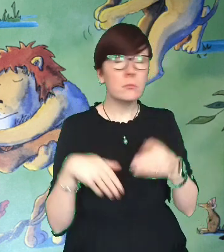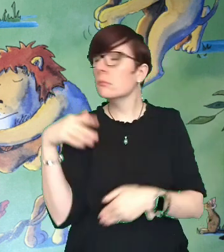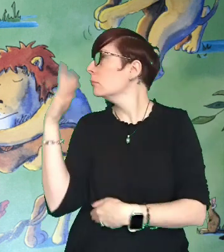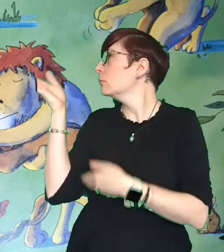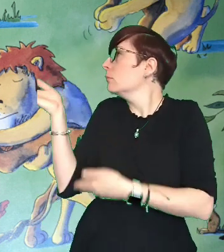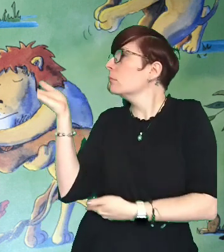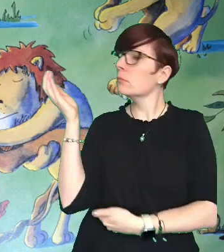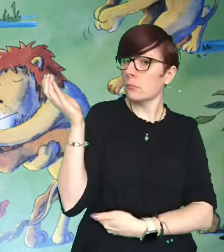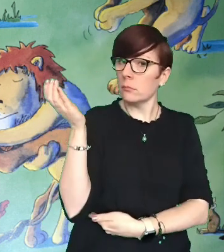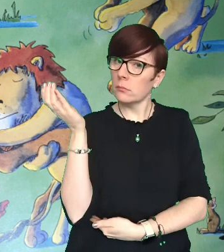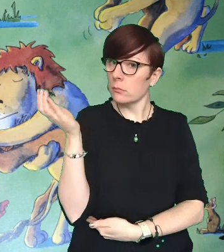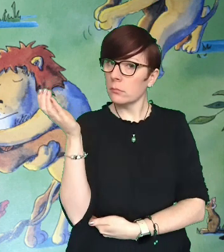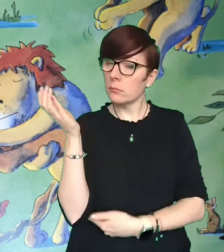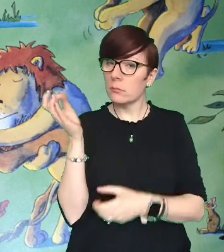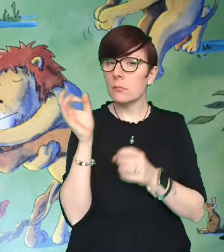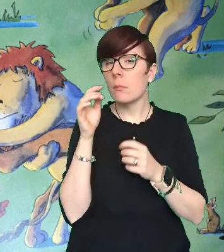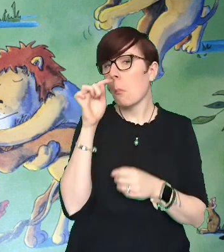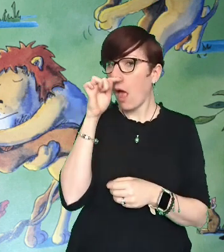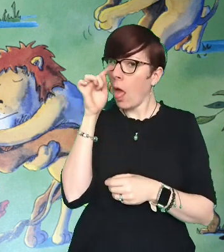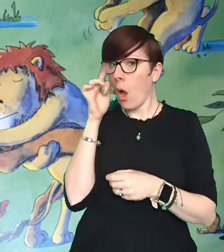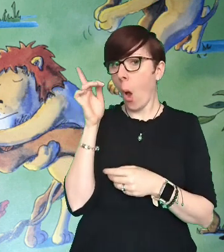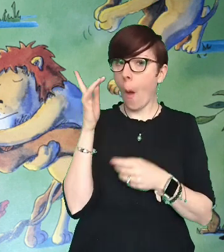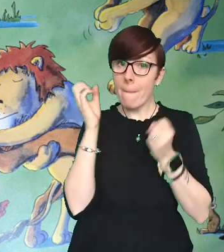tango, which was elegant and bold.